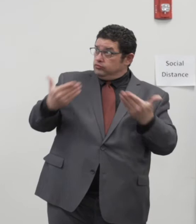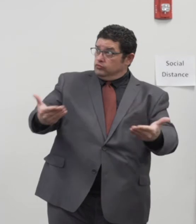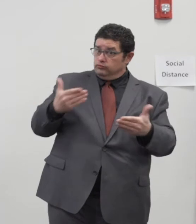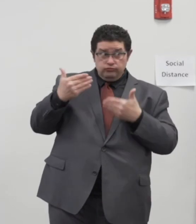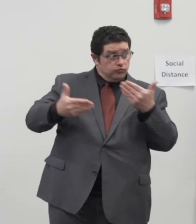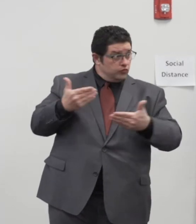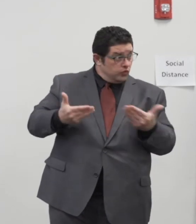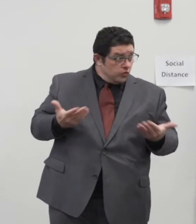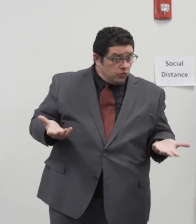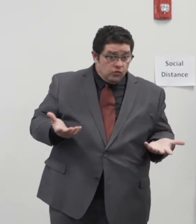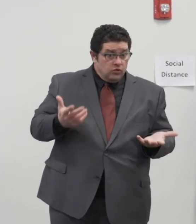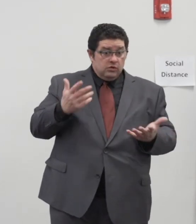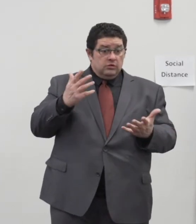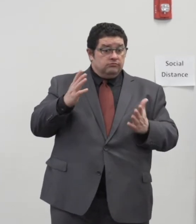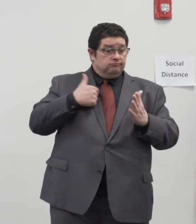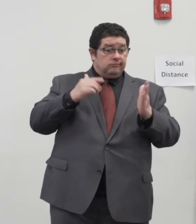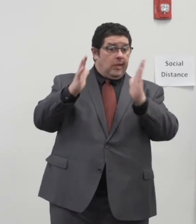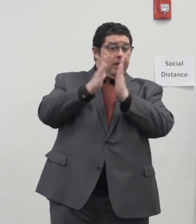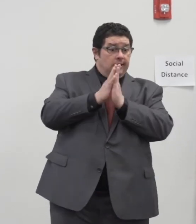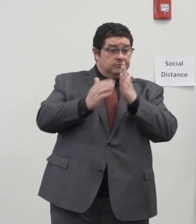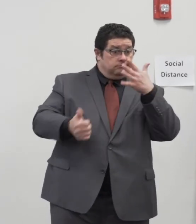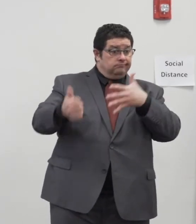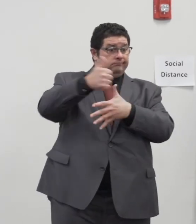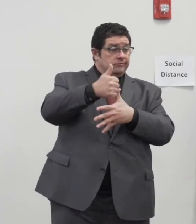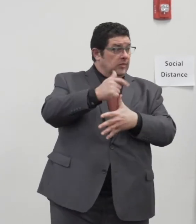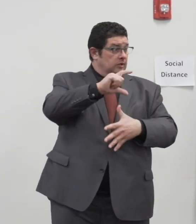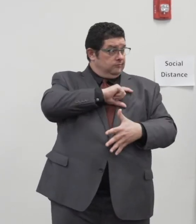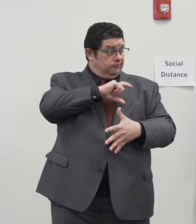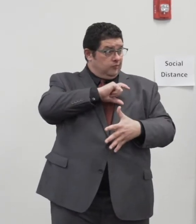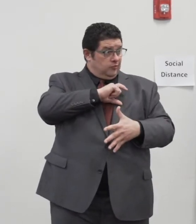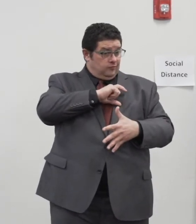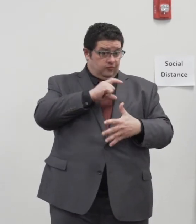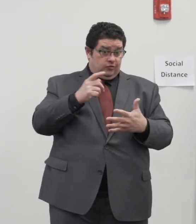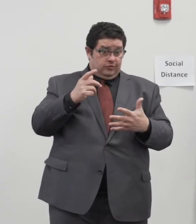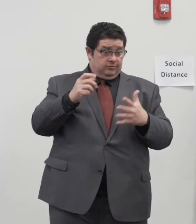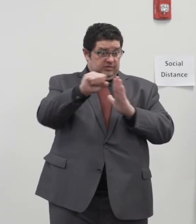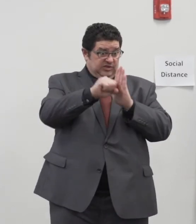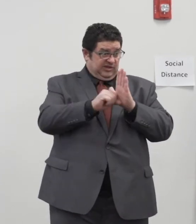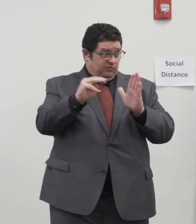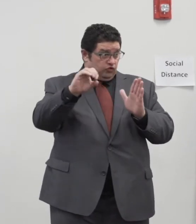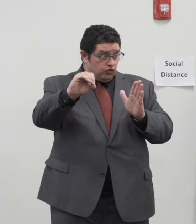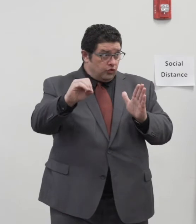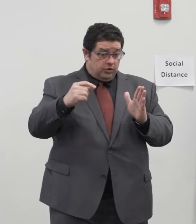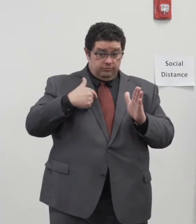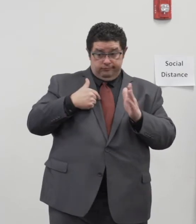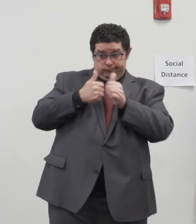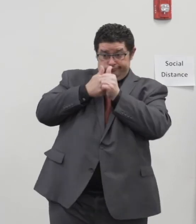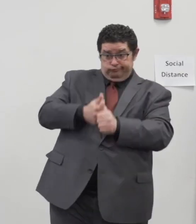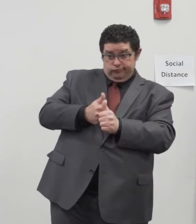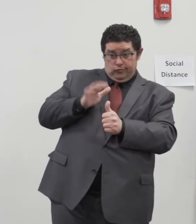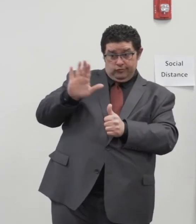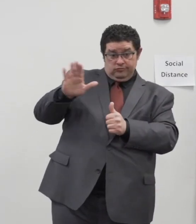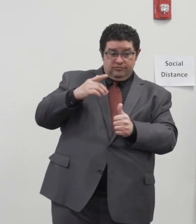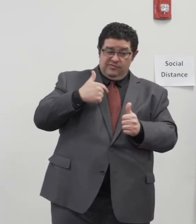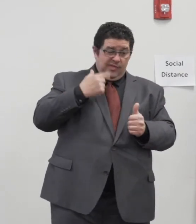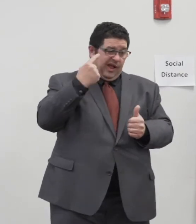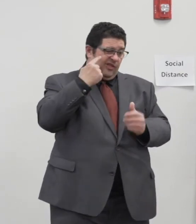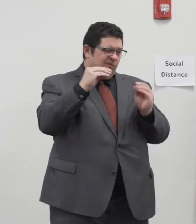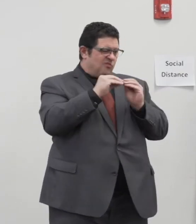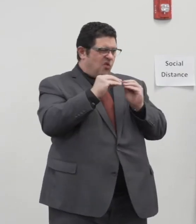the highest law enforcement officer in the state what the right path forward is and I follow those I think this is more a reflection of human behavior